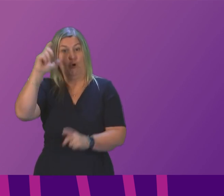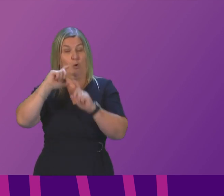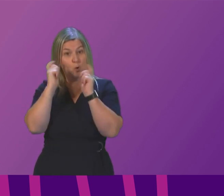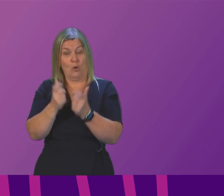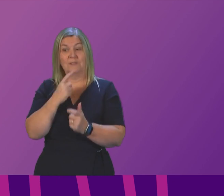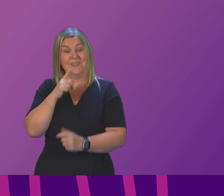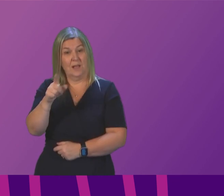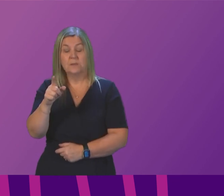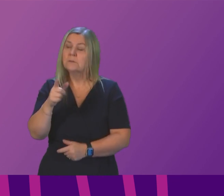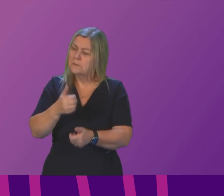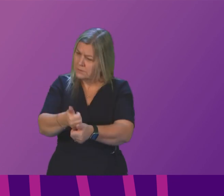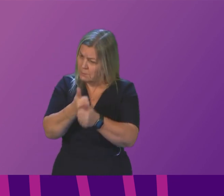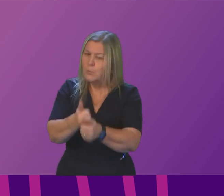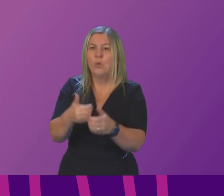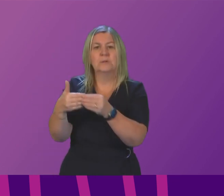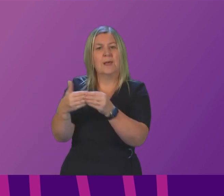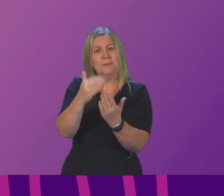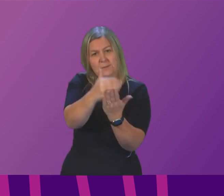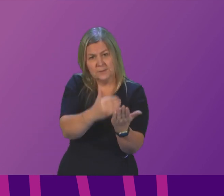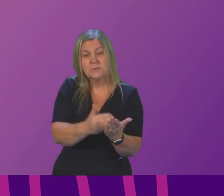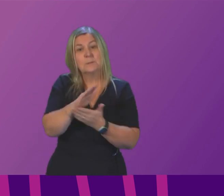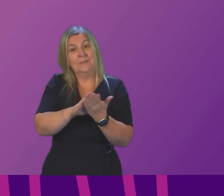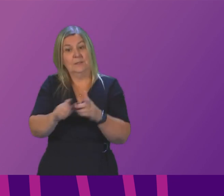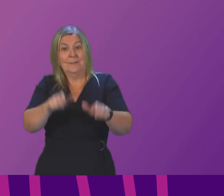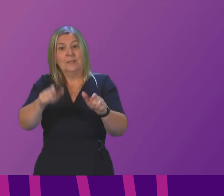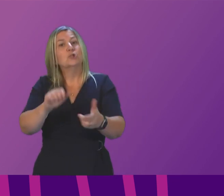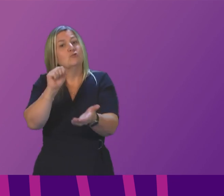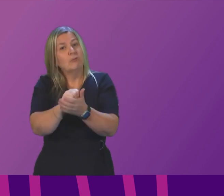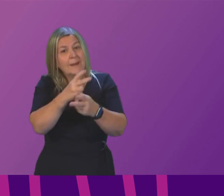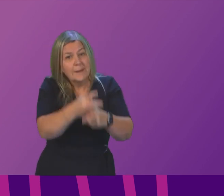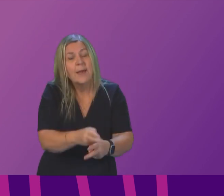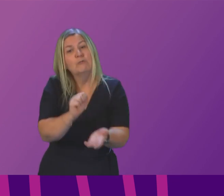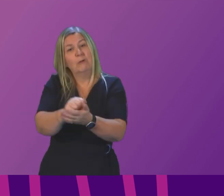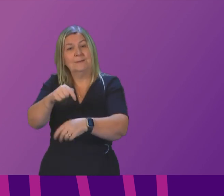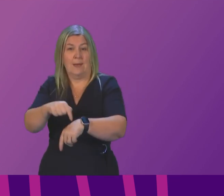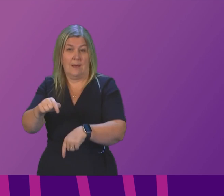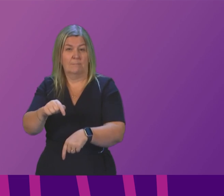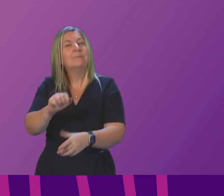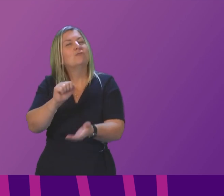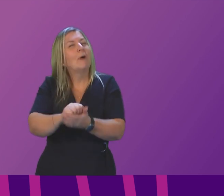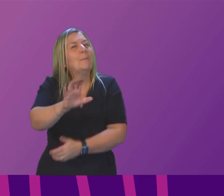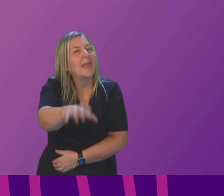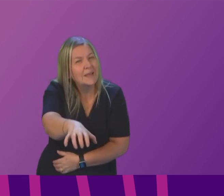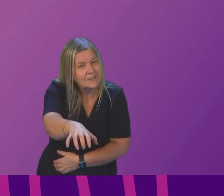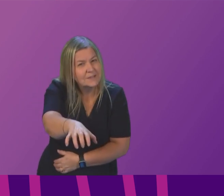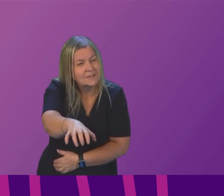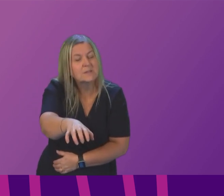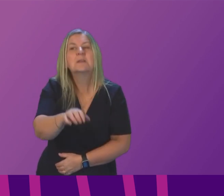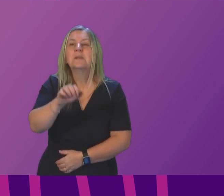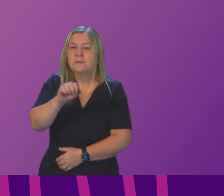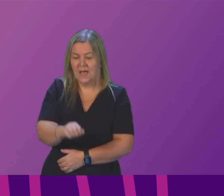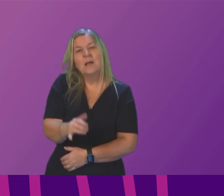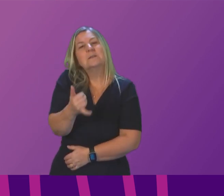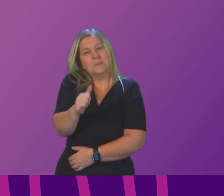has said they support this guidance in order to ensure that all patients receive the right care at the right time in the right place it will on occasion be